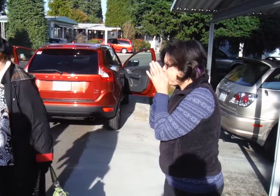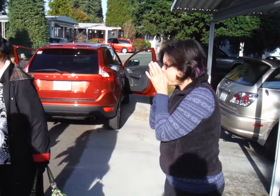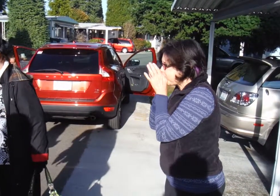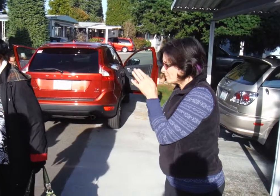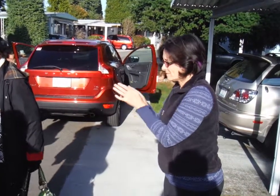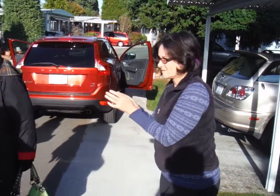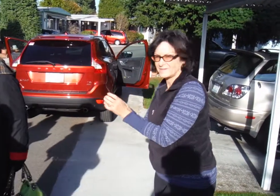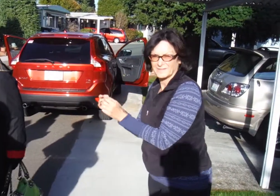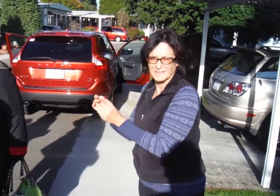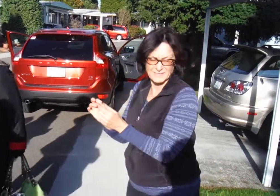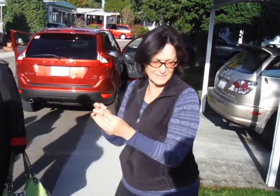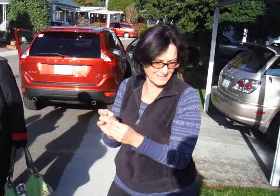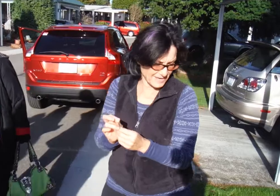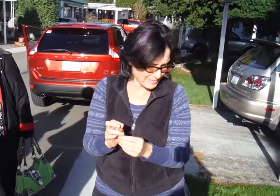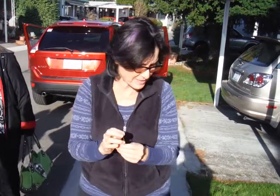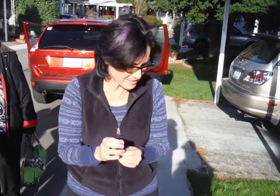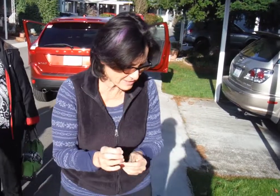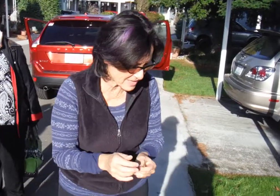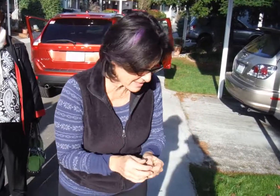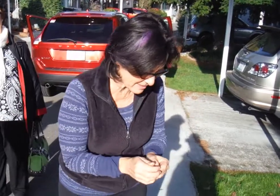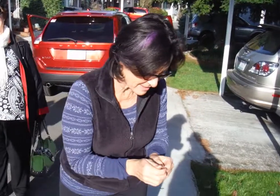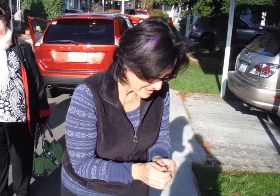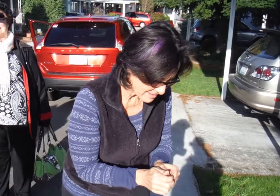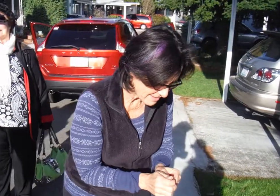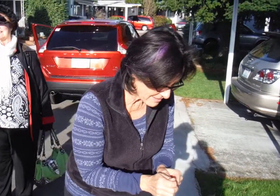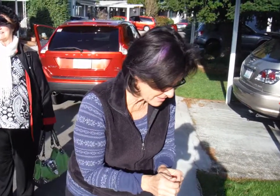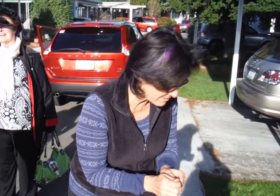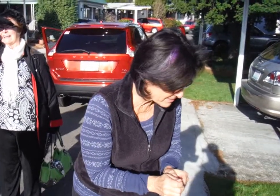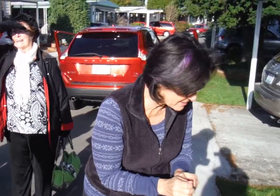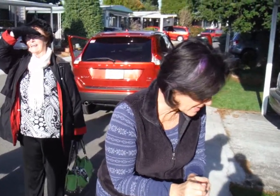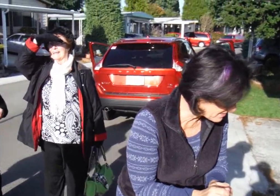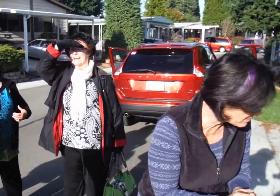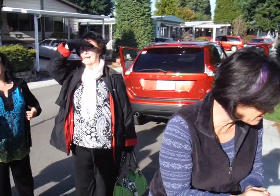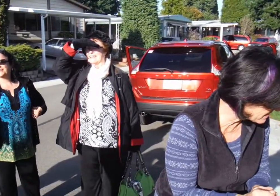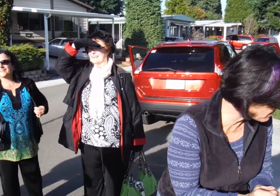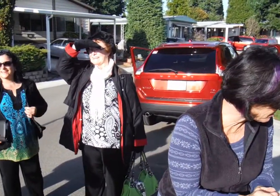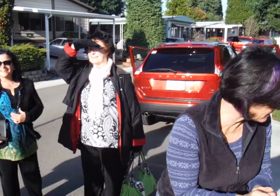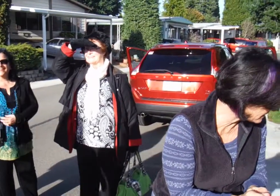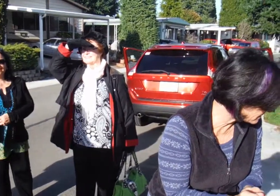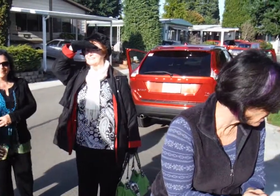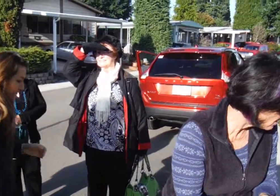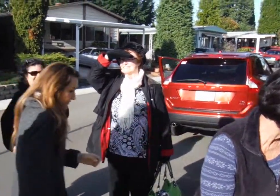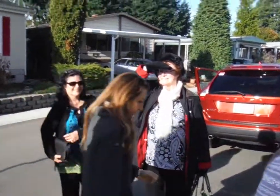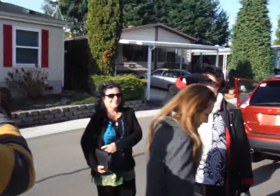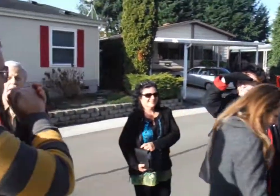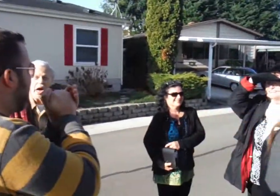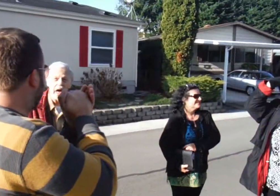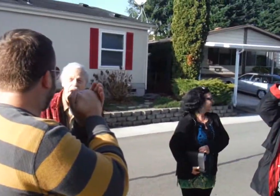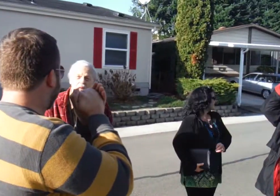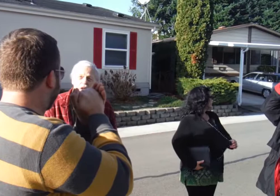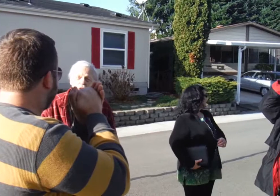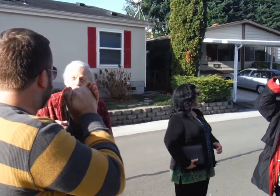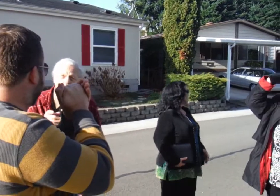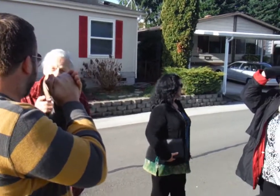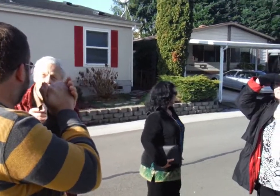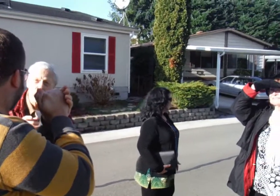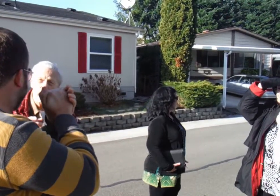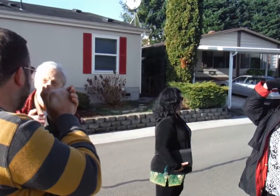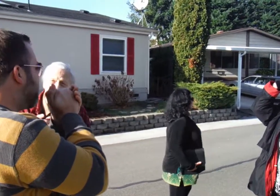Oh, yeah. I used to be able to do that. I remember, as a teenager, I could do that. I know. Just, I need a thicker piece. Yeah. There you go. You do that,